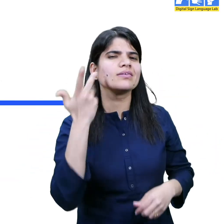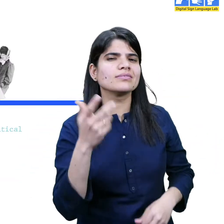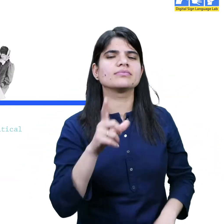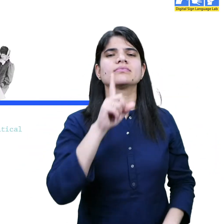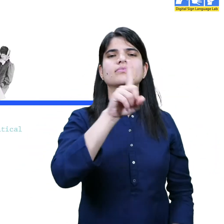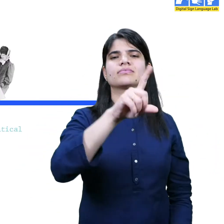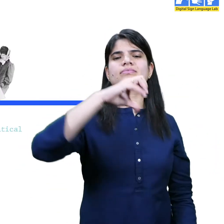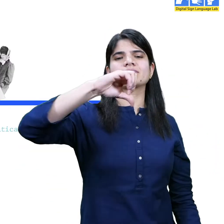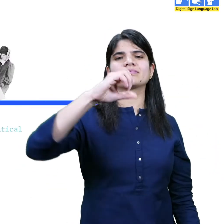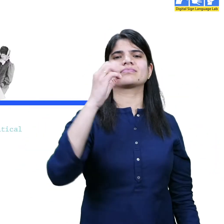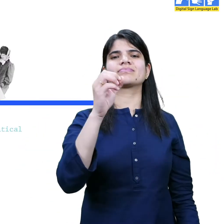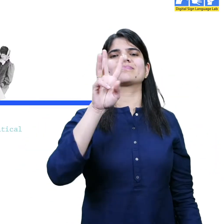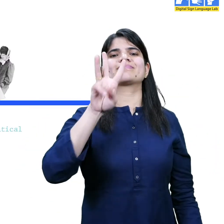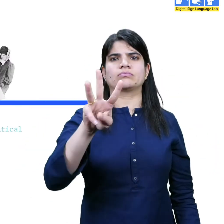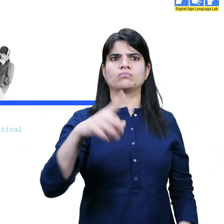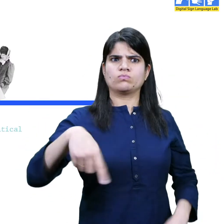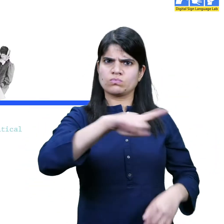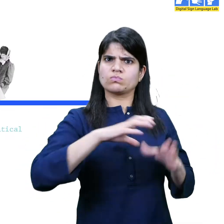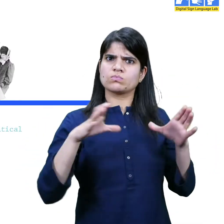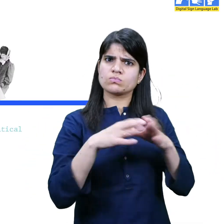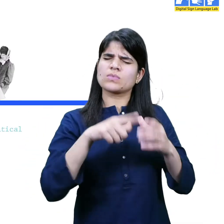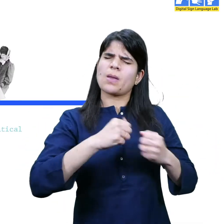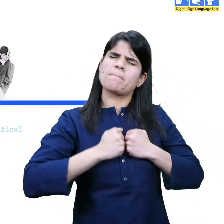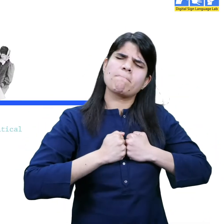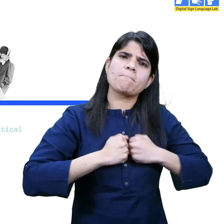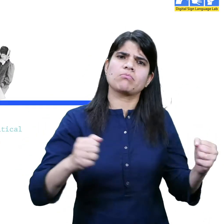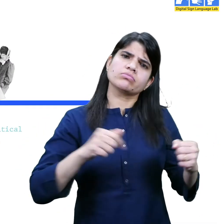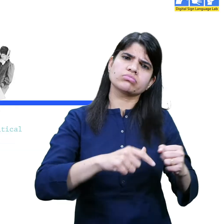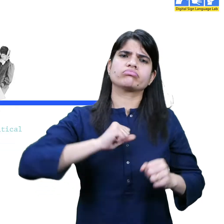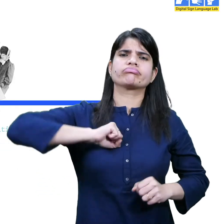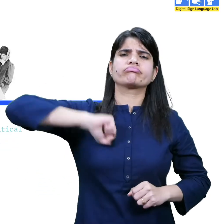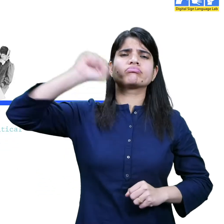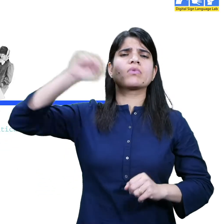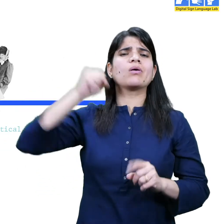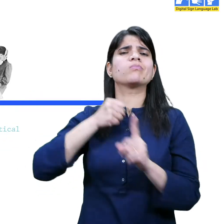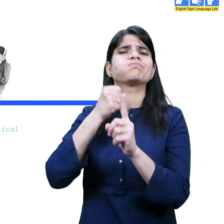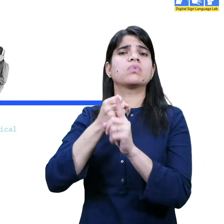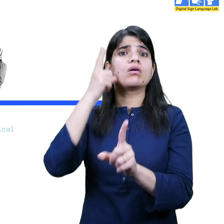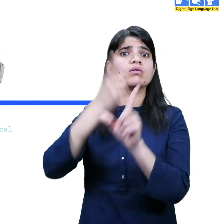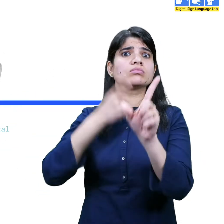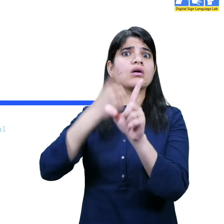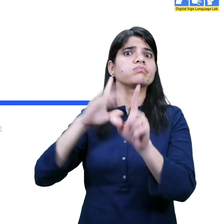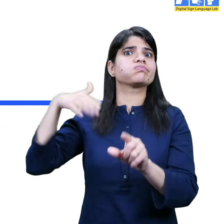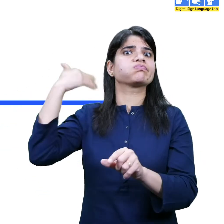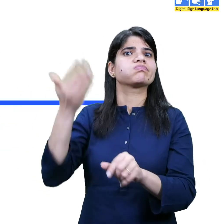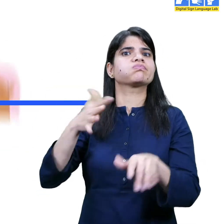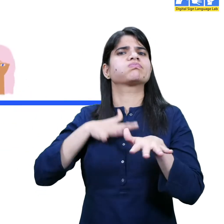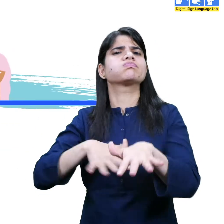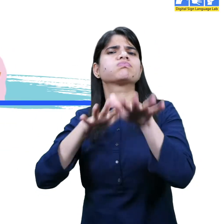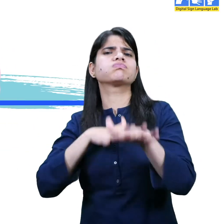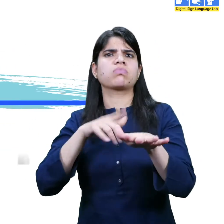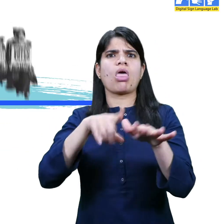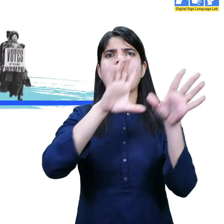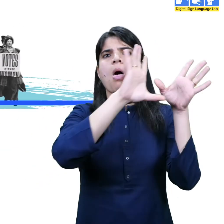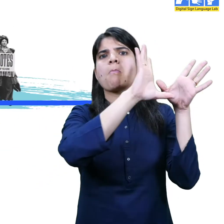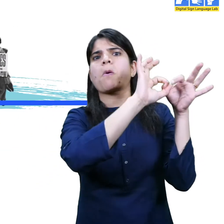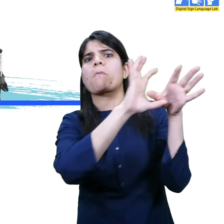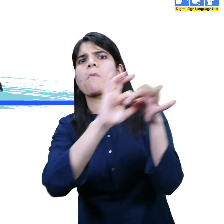Union in the year 1903, which encouraged a stronger kind of activism. This led to years